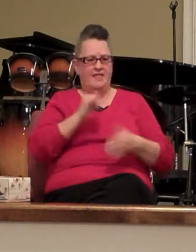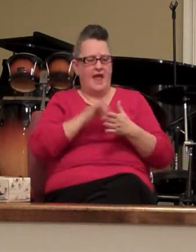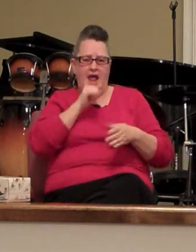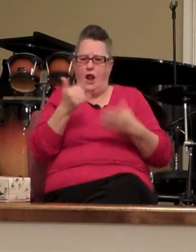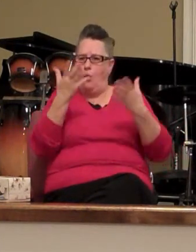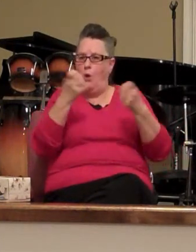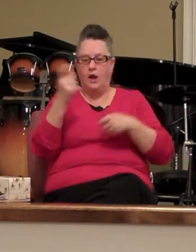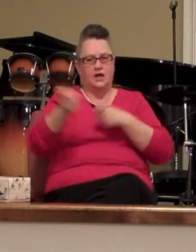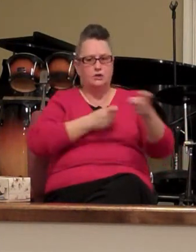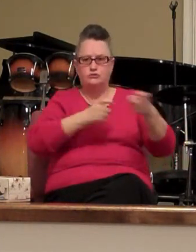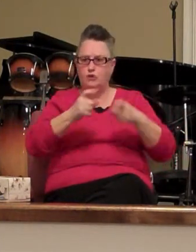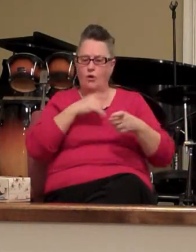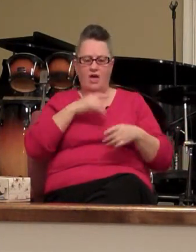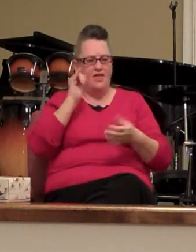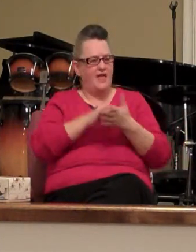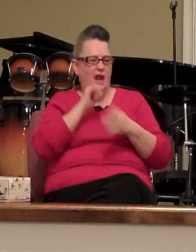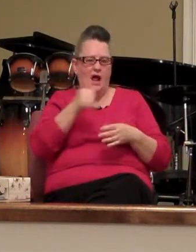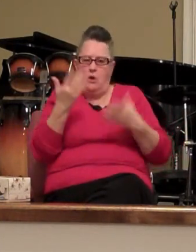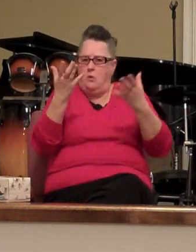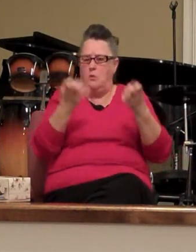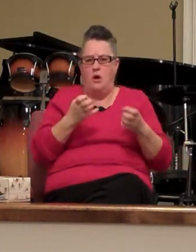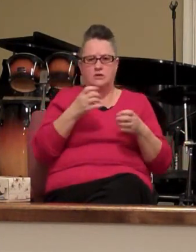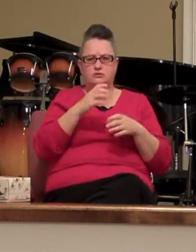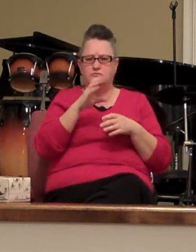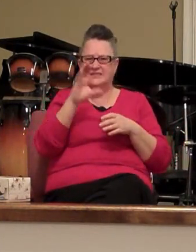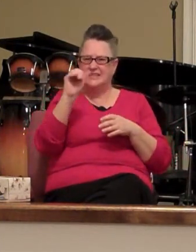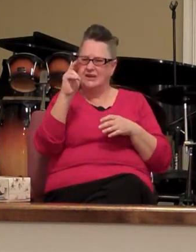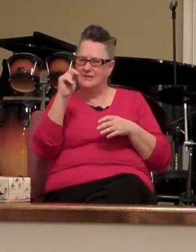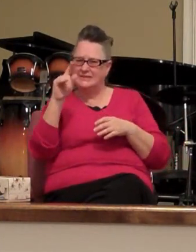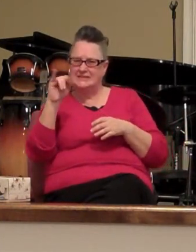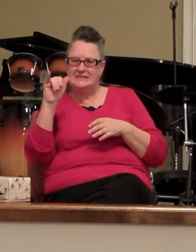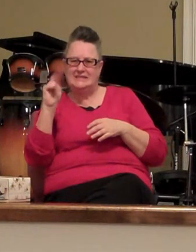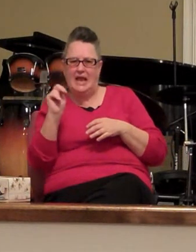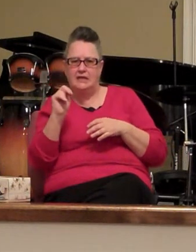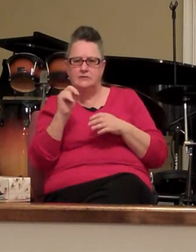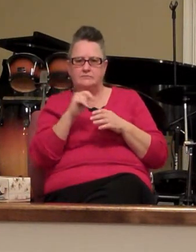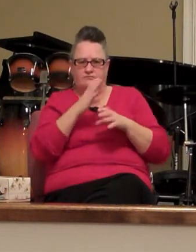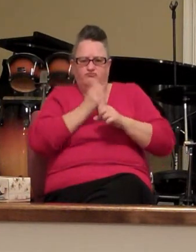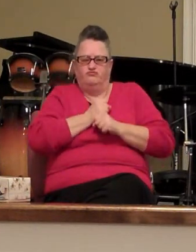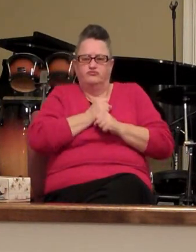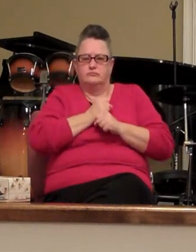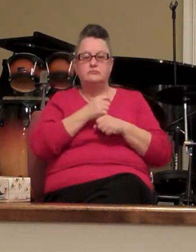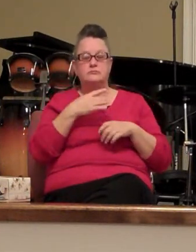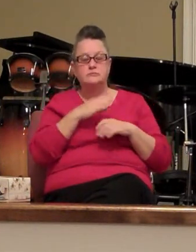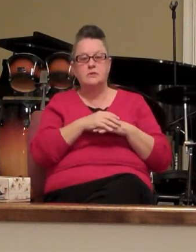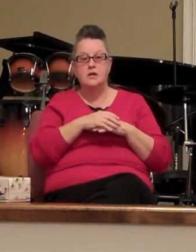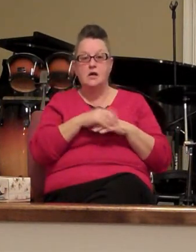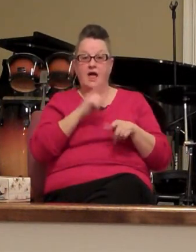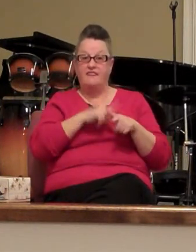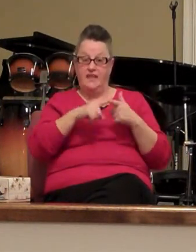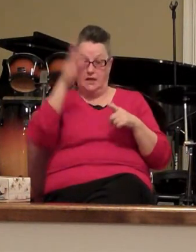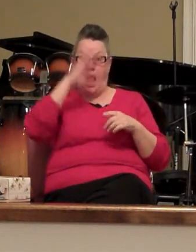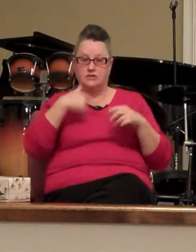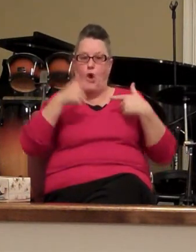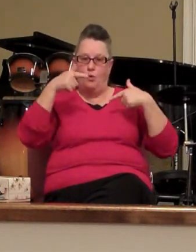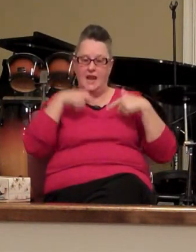control that I don't want to contain and if I don't control it and I don't contain it then God is going to let it consume everything